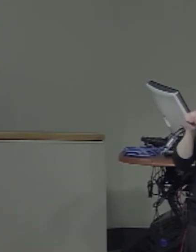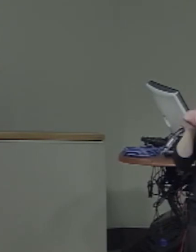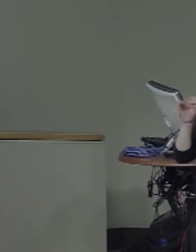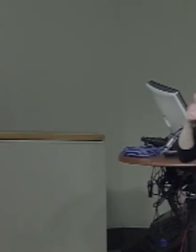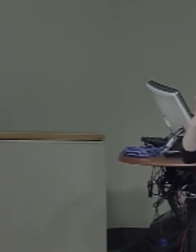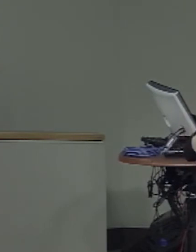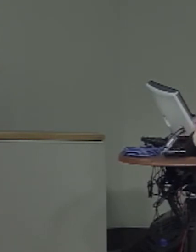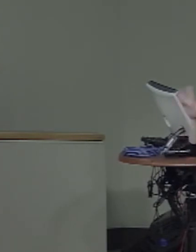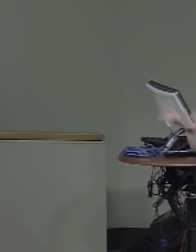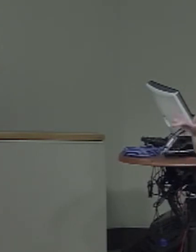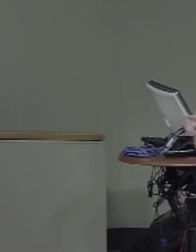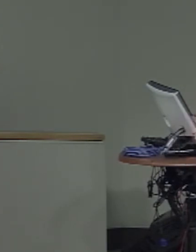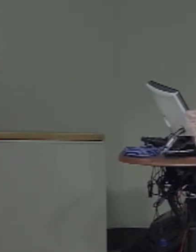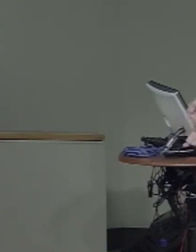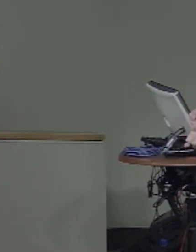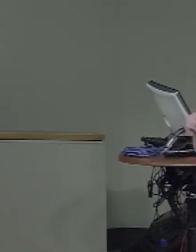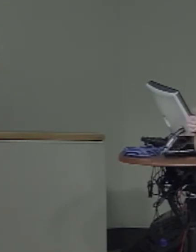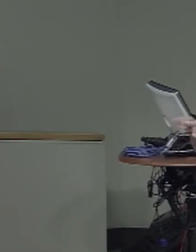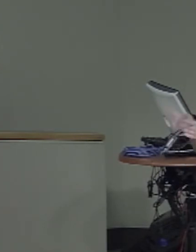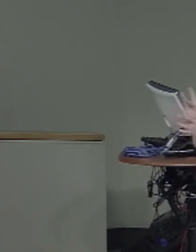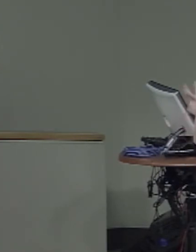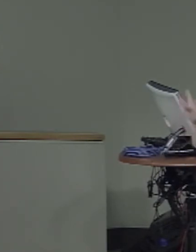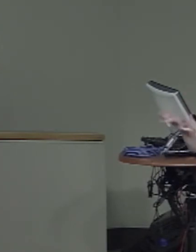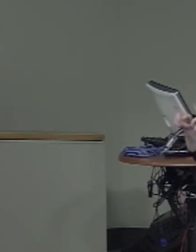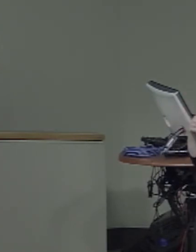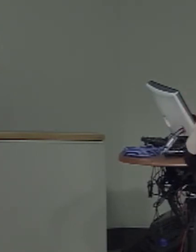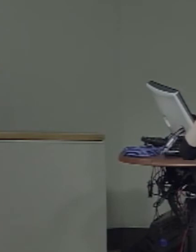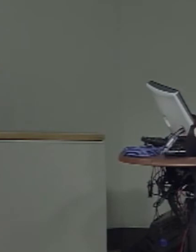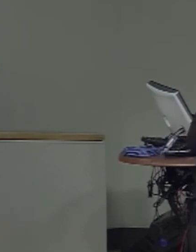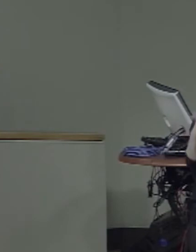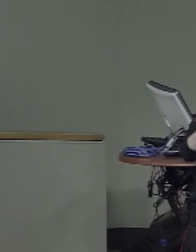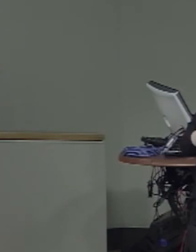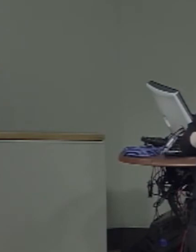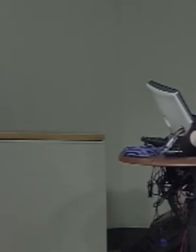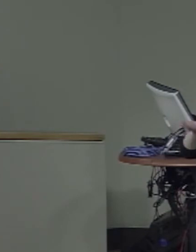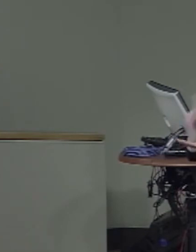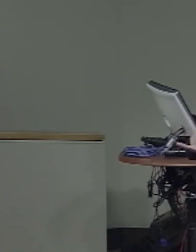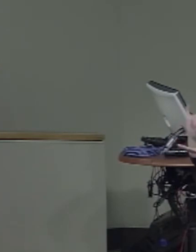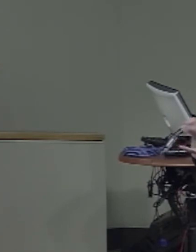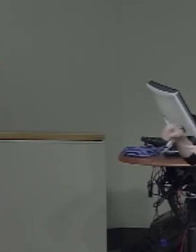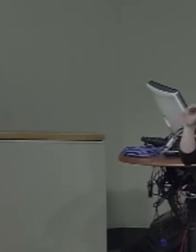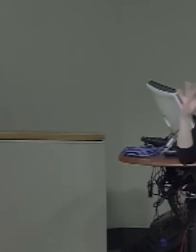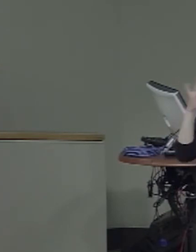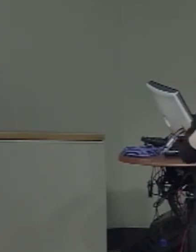as well as some empirical work testing predictions of the theory.